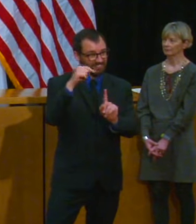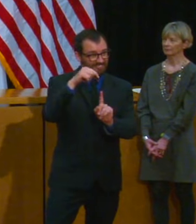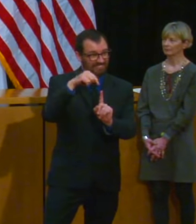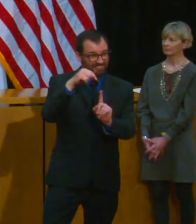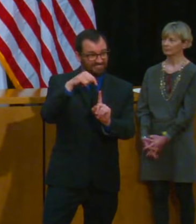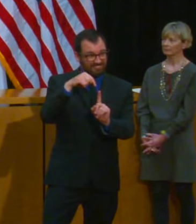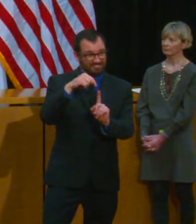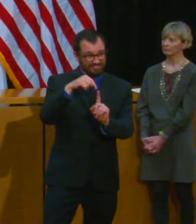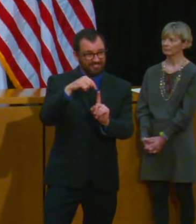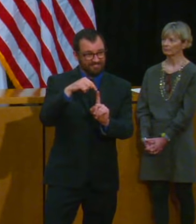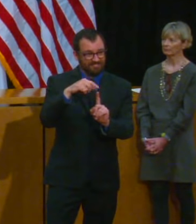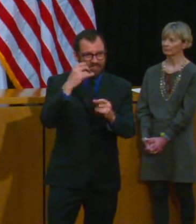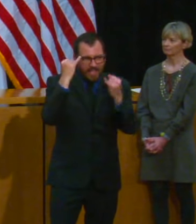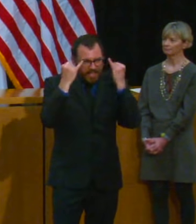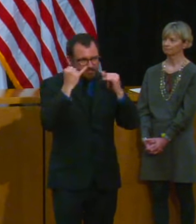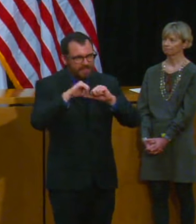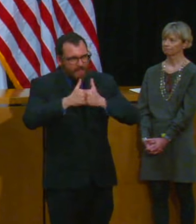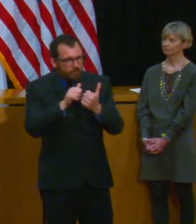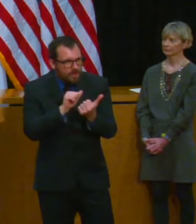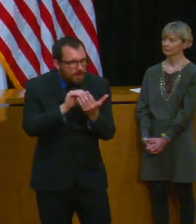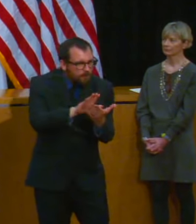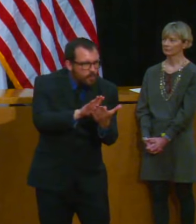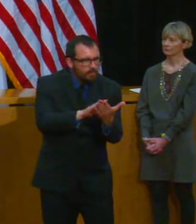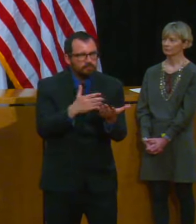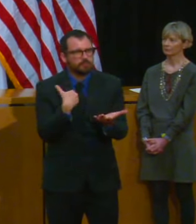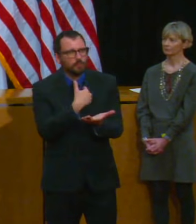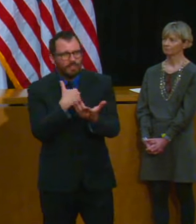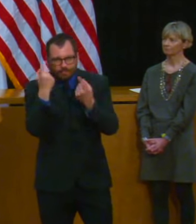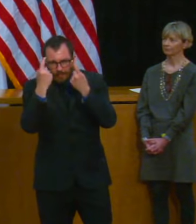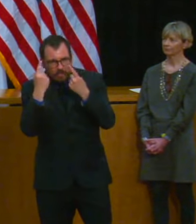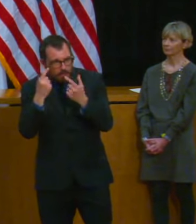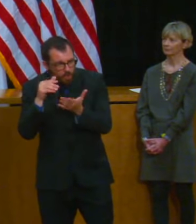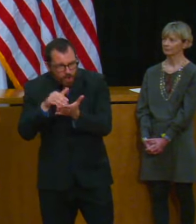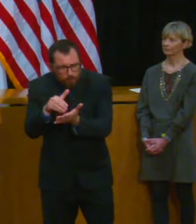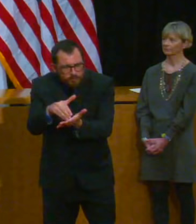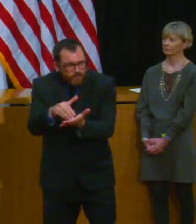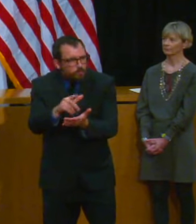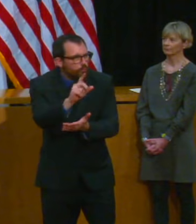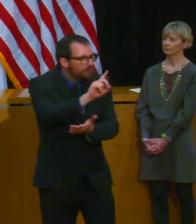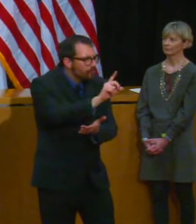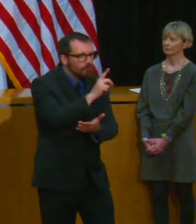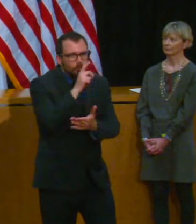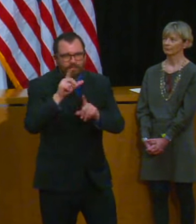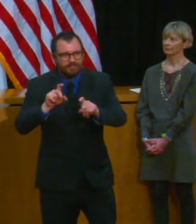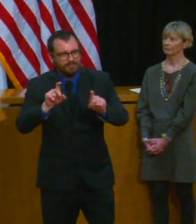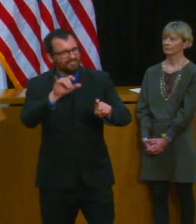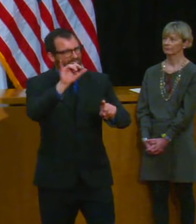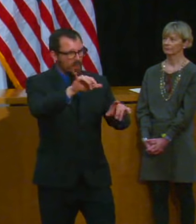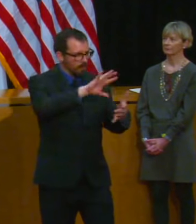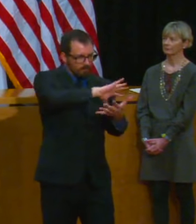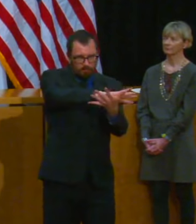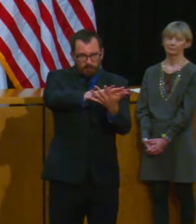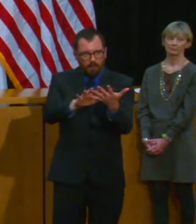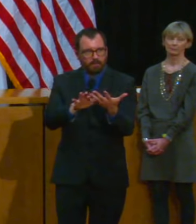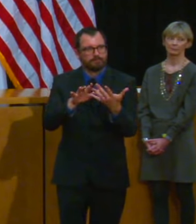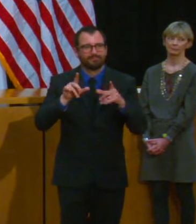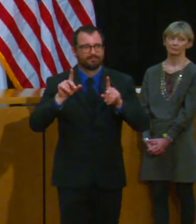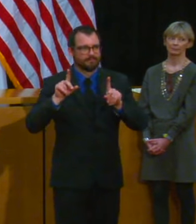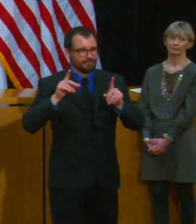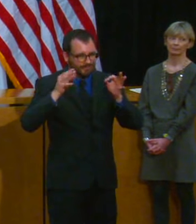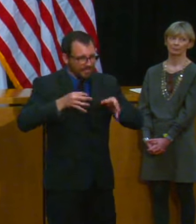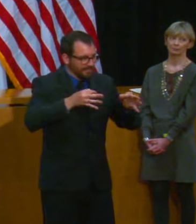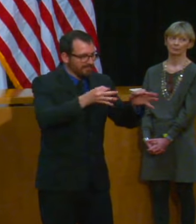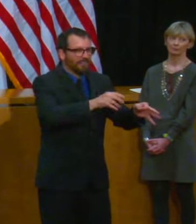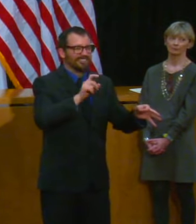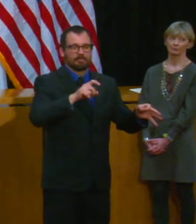on a go forward basis those questions are just as important Governor, mentioned that you were on the lookout for more PPE given